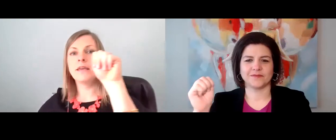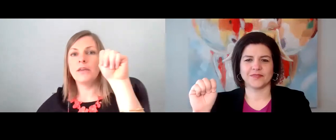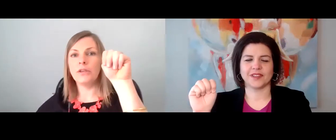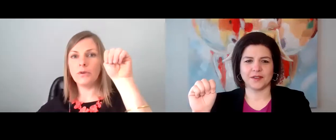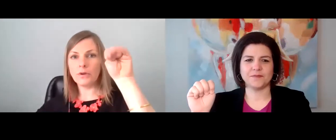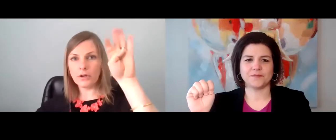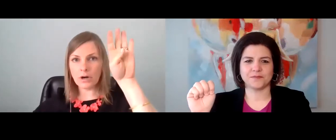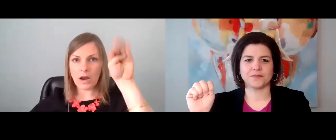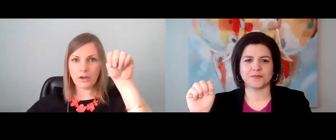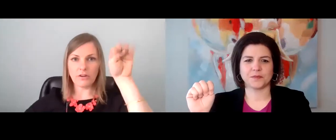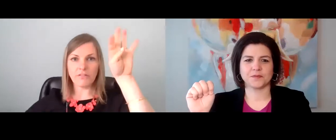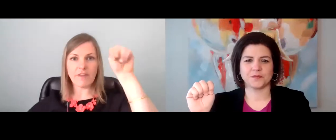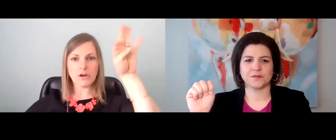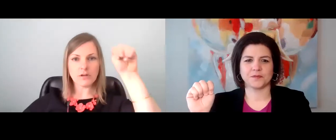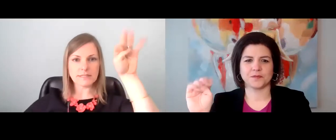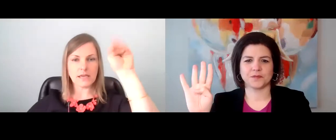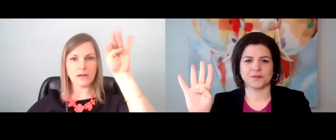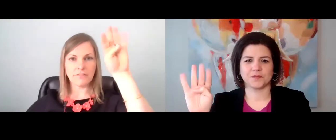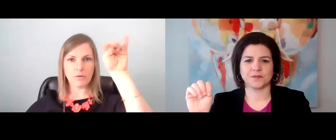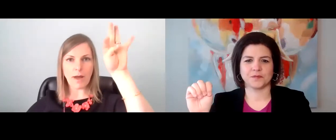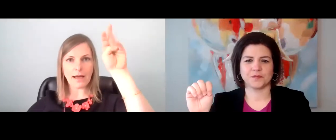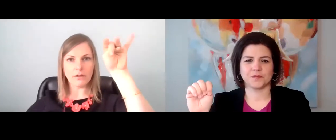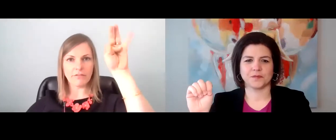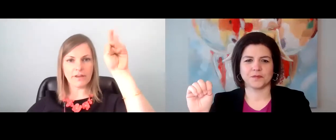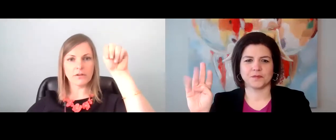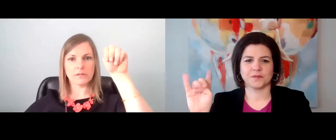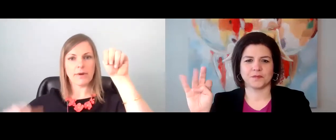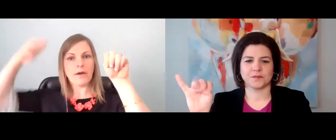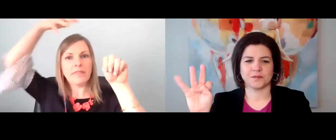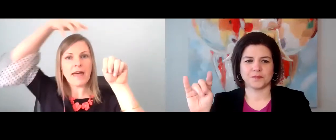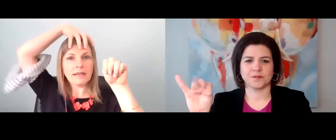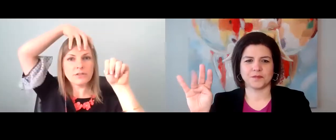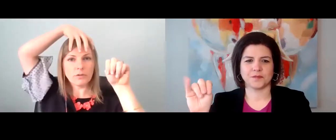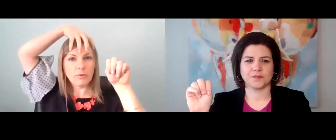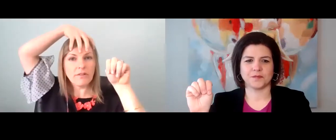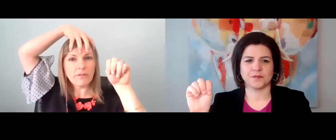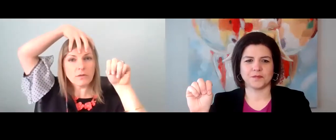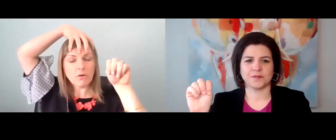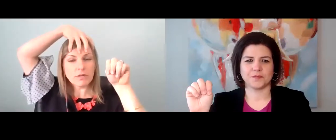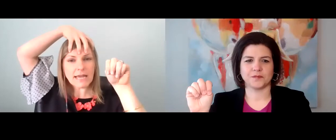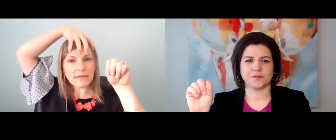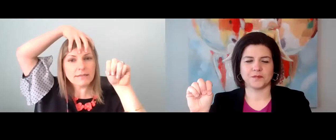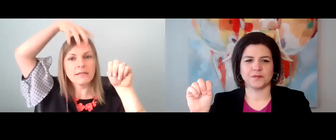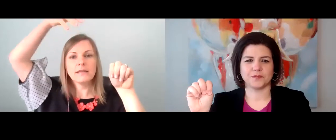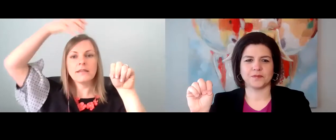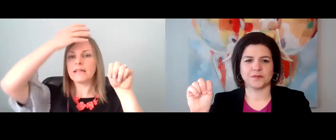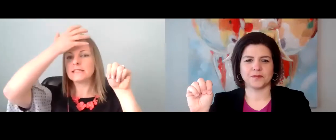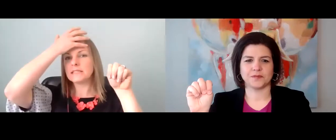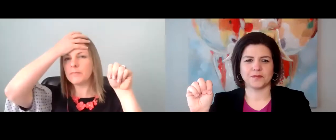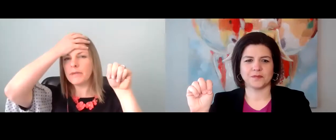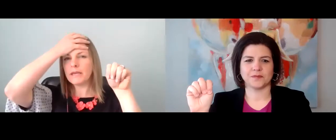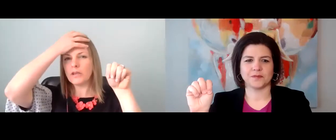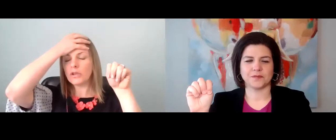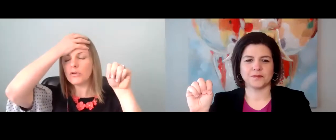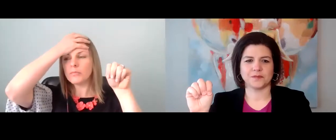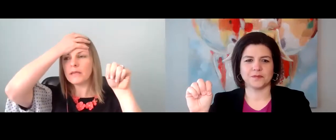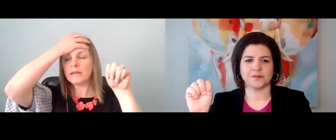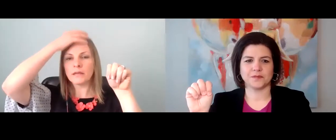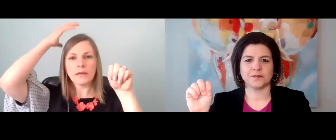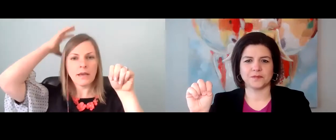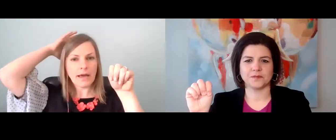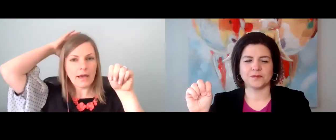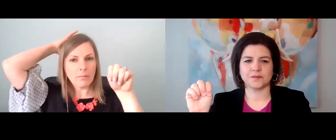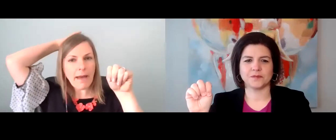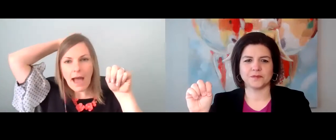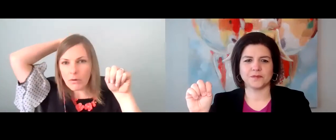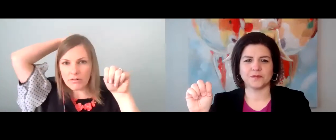right? Your fingers here, if you waggle your fingers around, that is your prefrontal cortex. That's this big human,